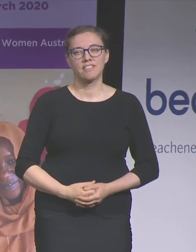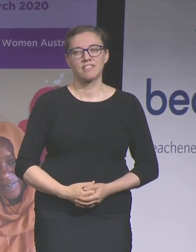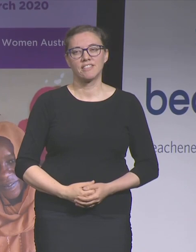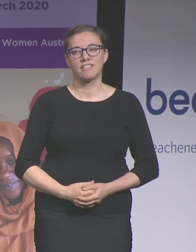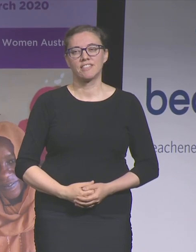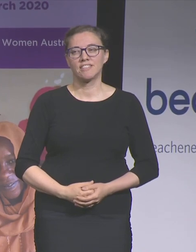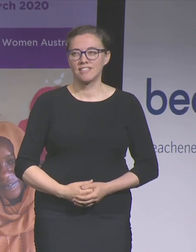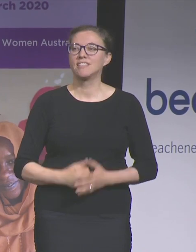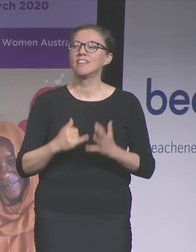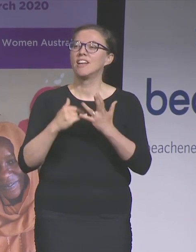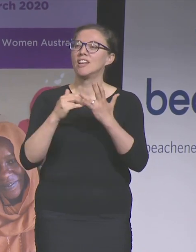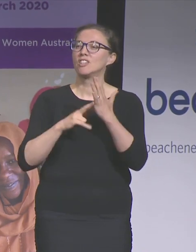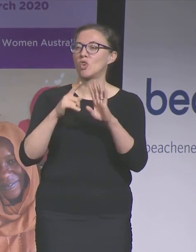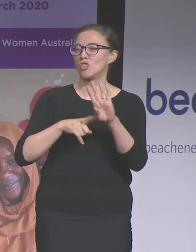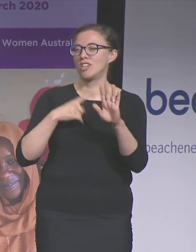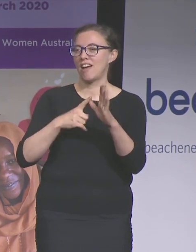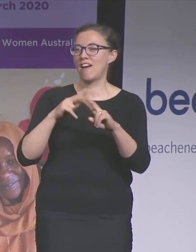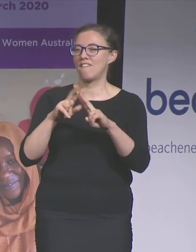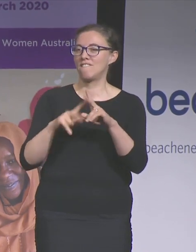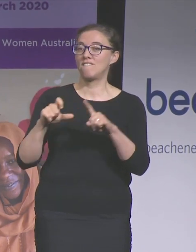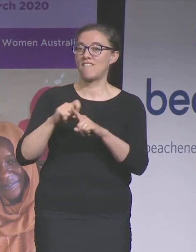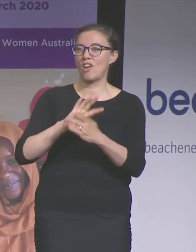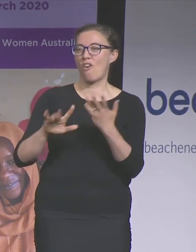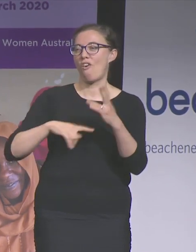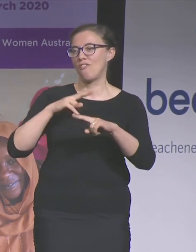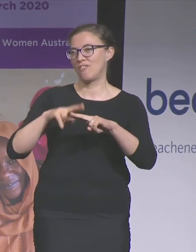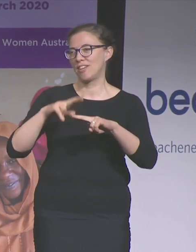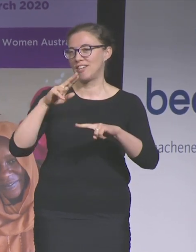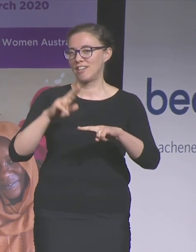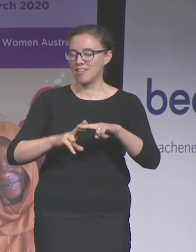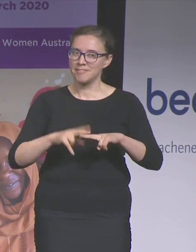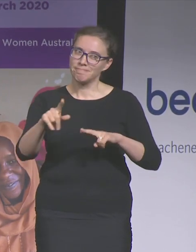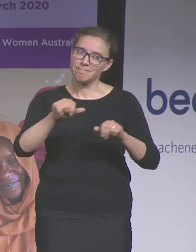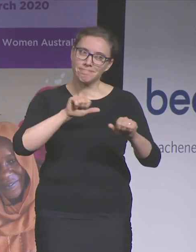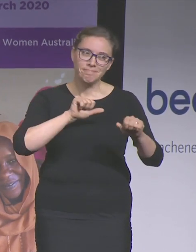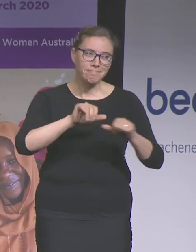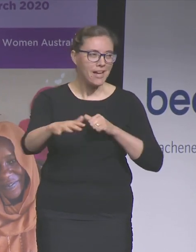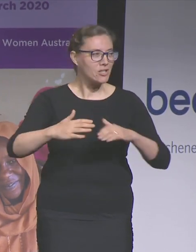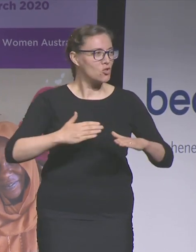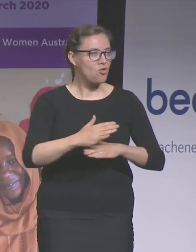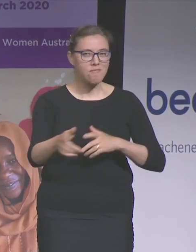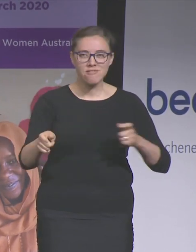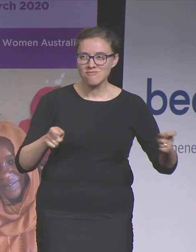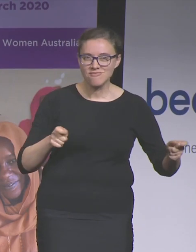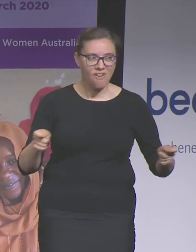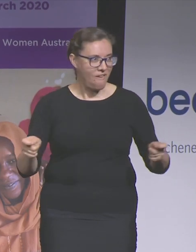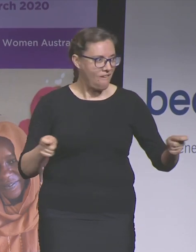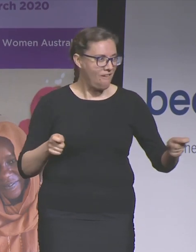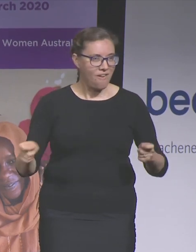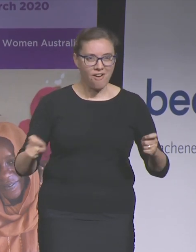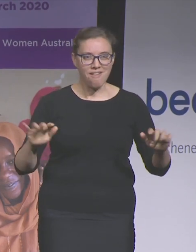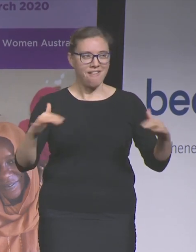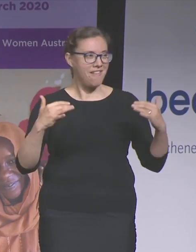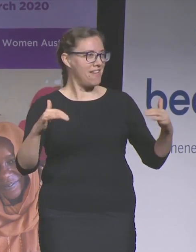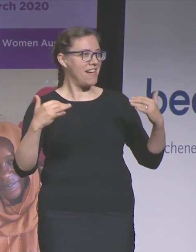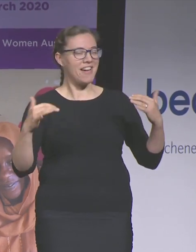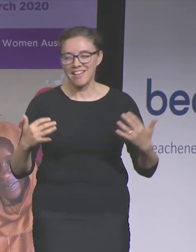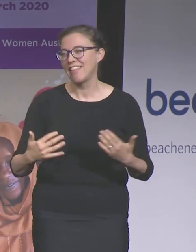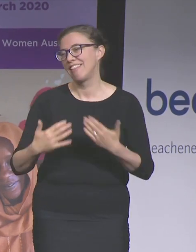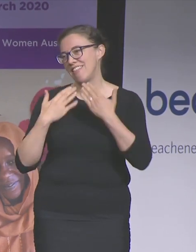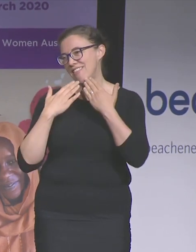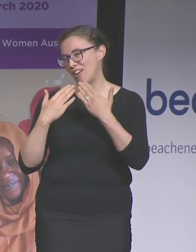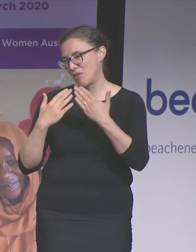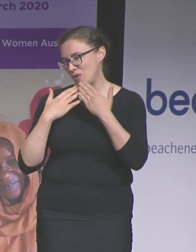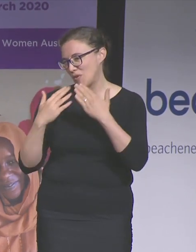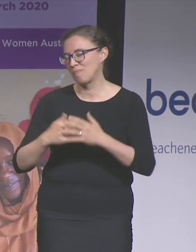Sonia Feldhofer, NC, is doing a fantastic job of keeping everybody under control and keeping us all on point. Thank you, Sonia. And